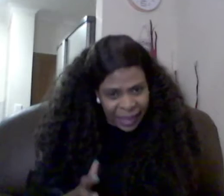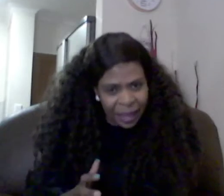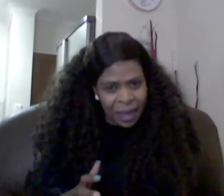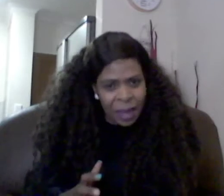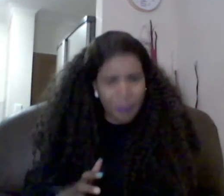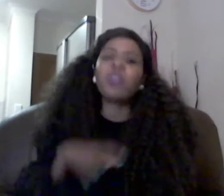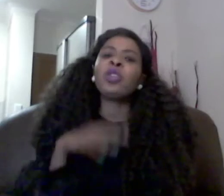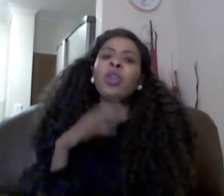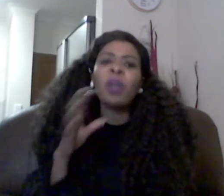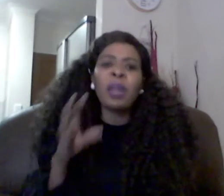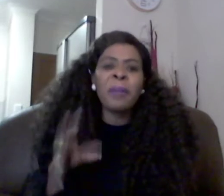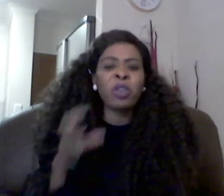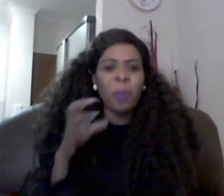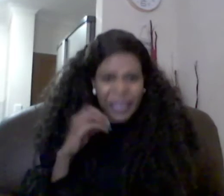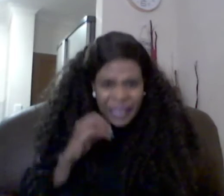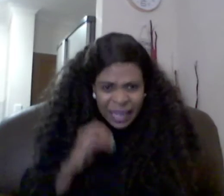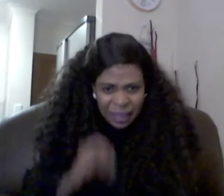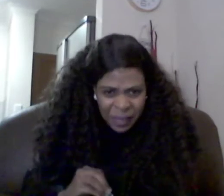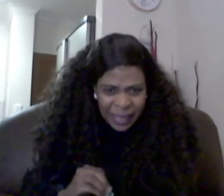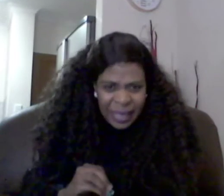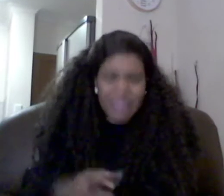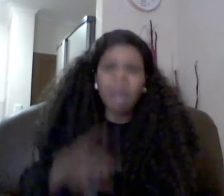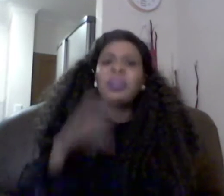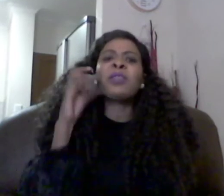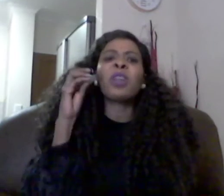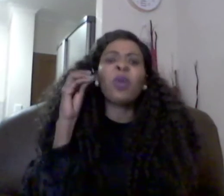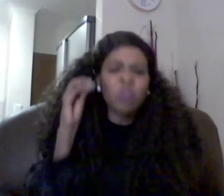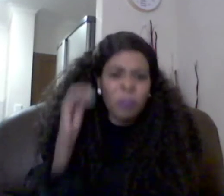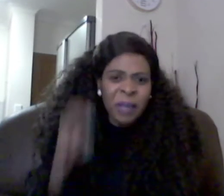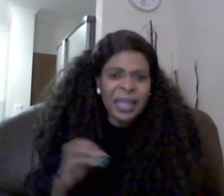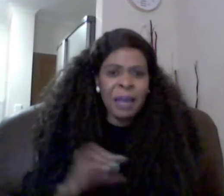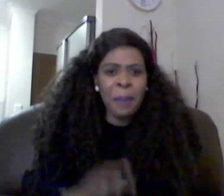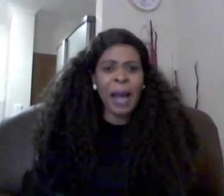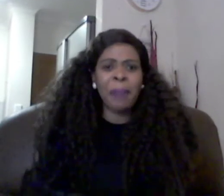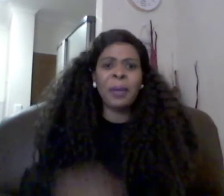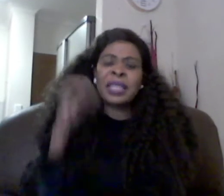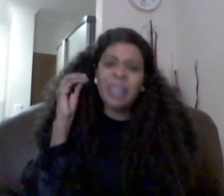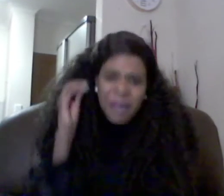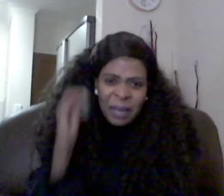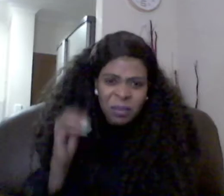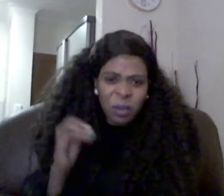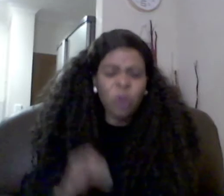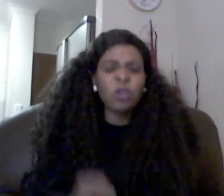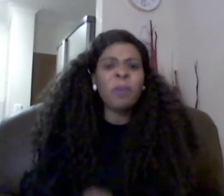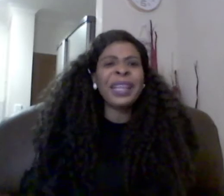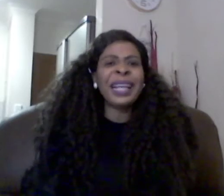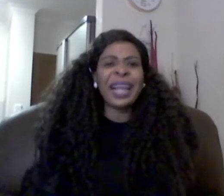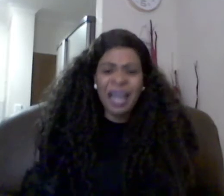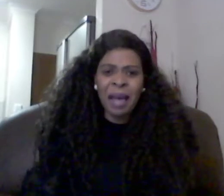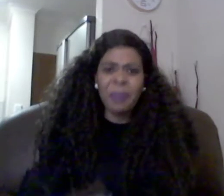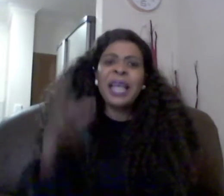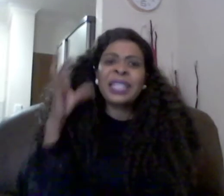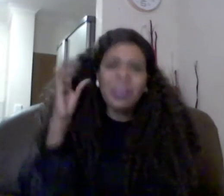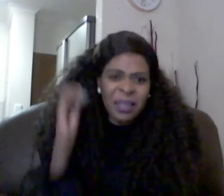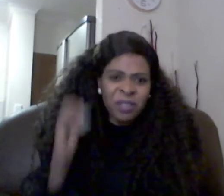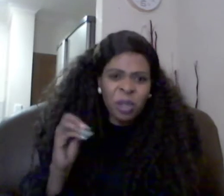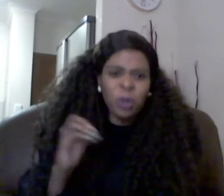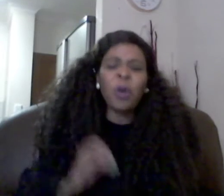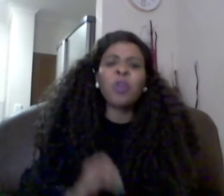because you're not gonna meet your partner like me sometimes you're going to meet in a pub sometimes you're going to meet in the club sometimes you're going to